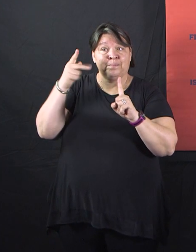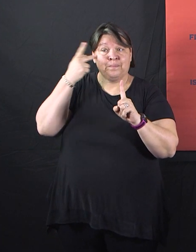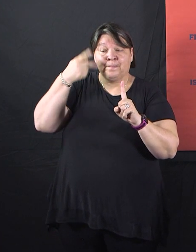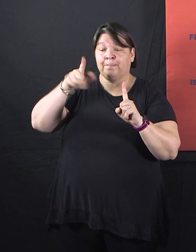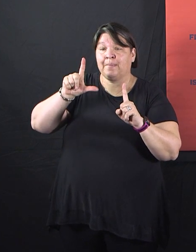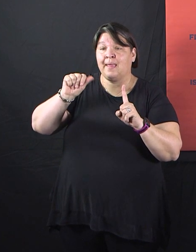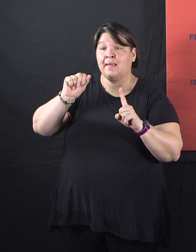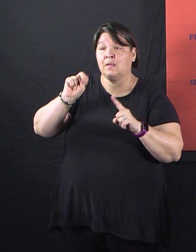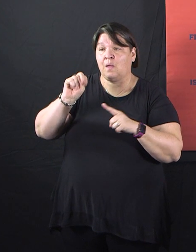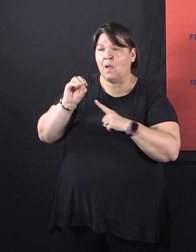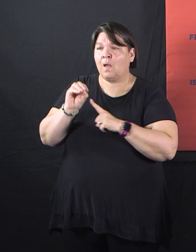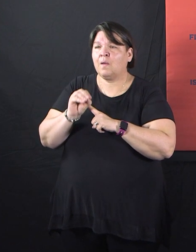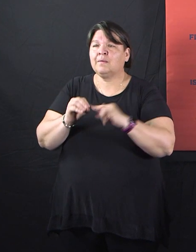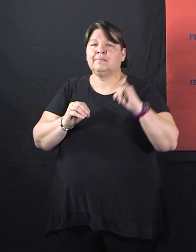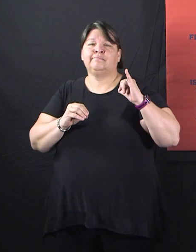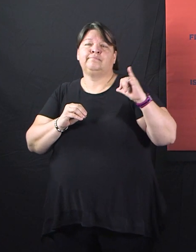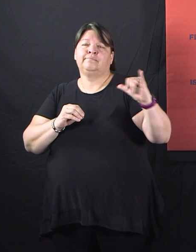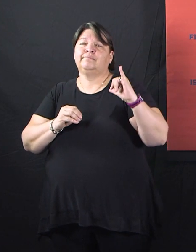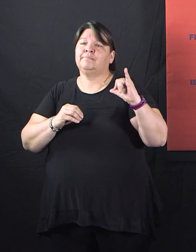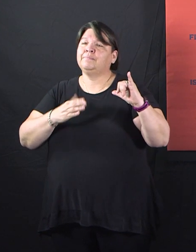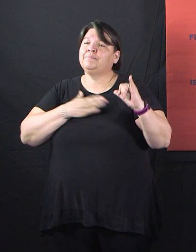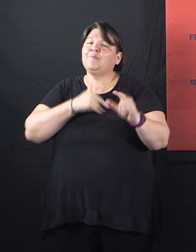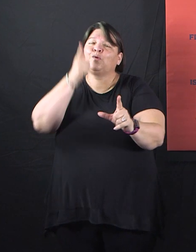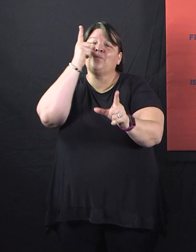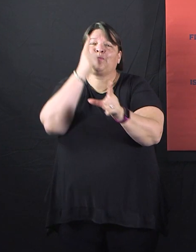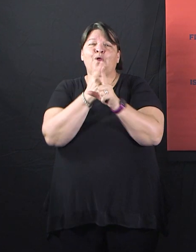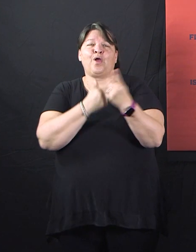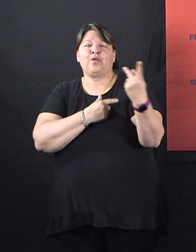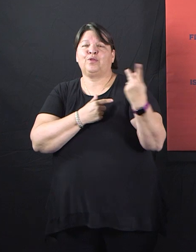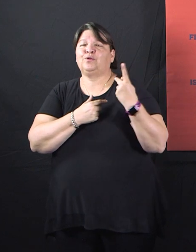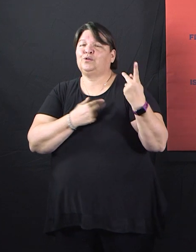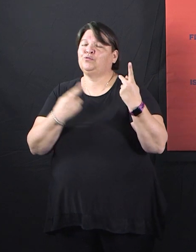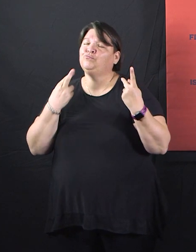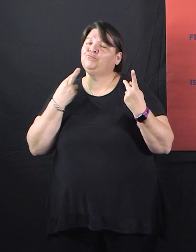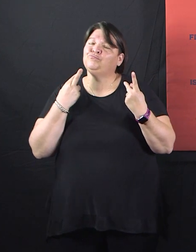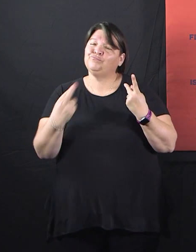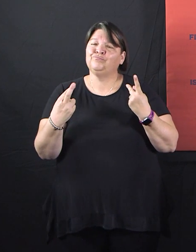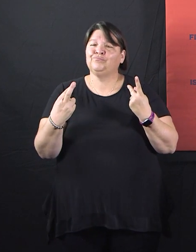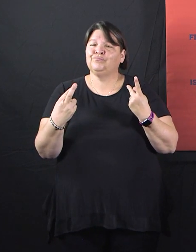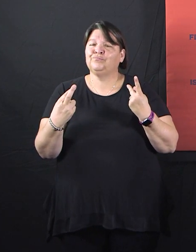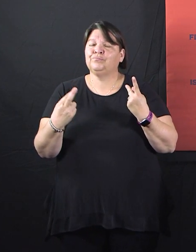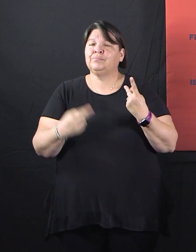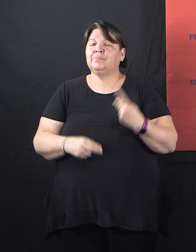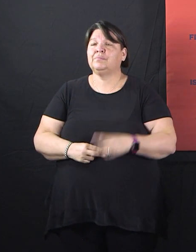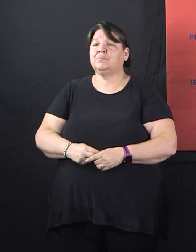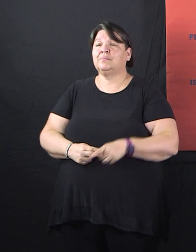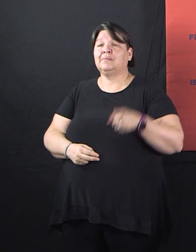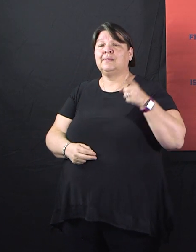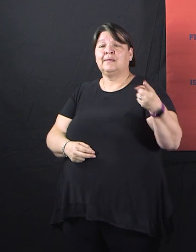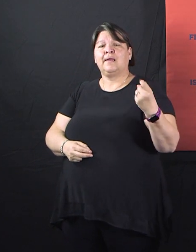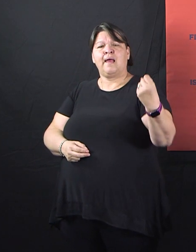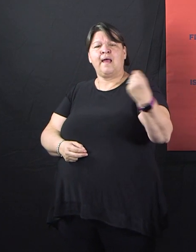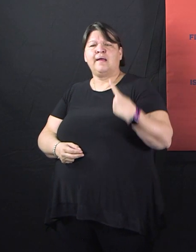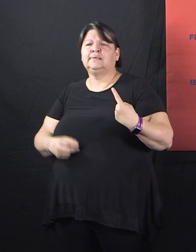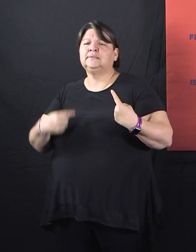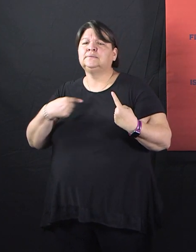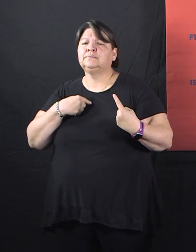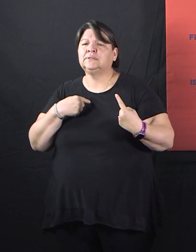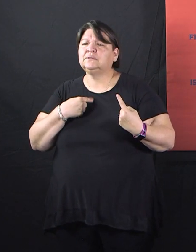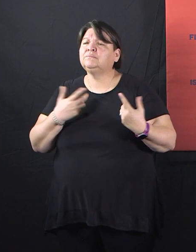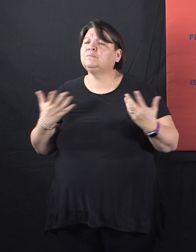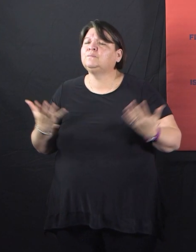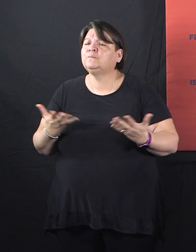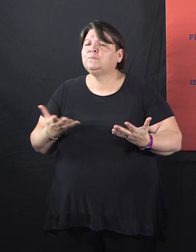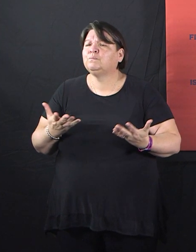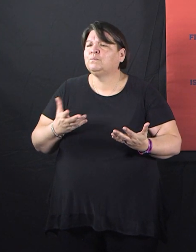from another mother. The question that Harry asked that I just love is, who is it that you love that